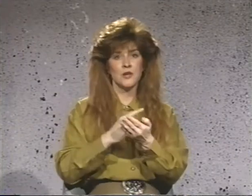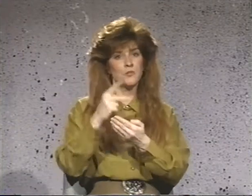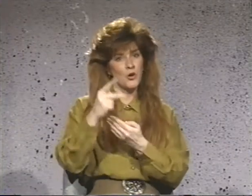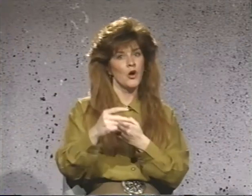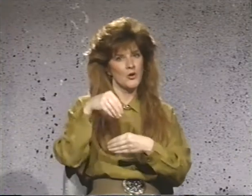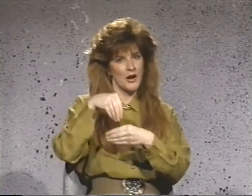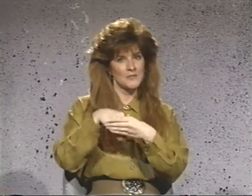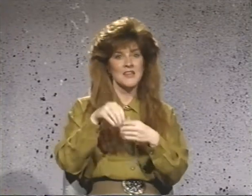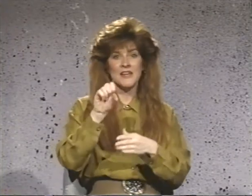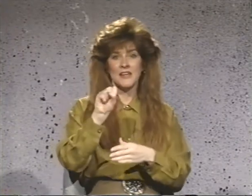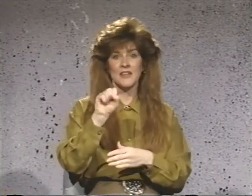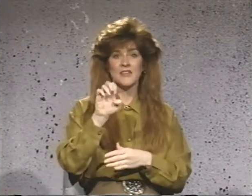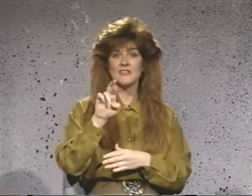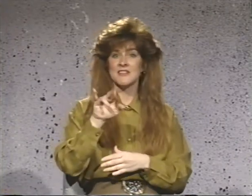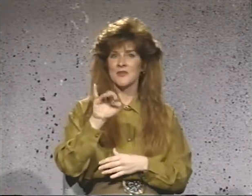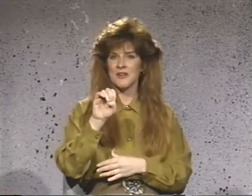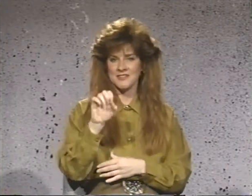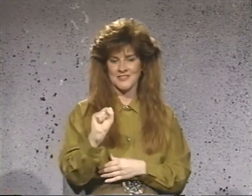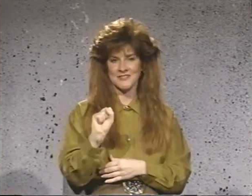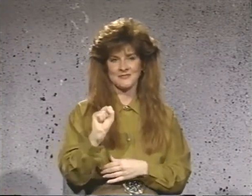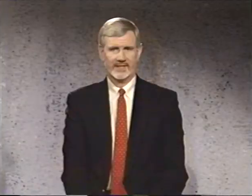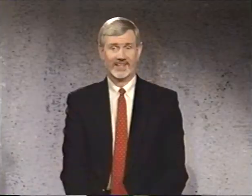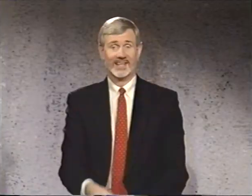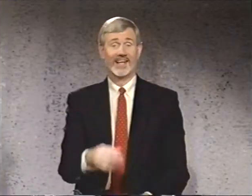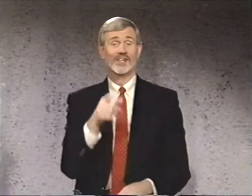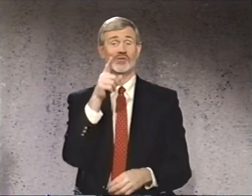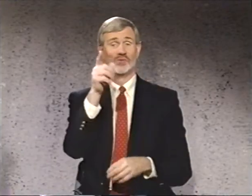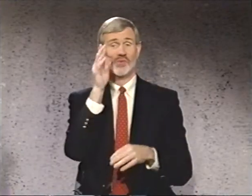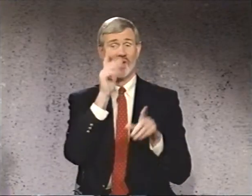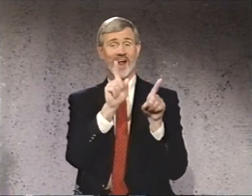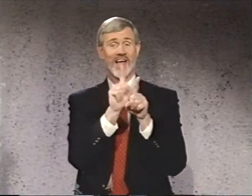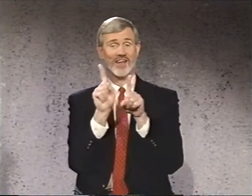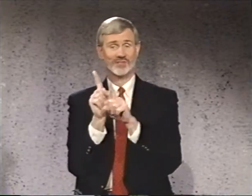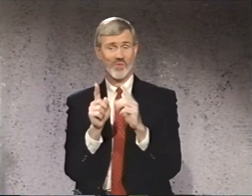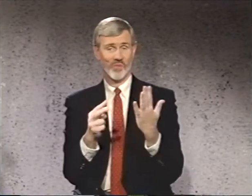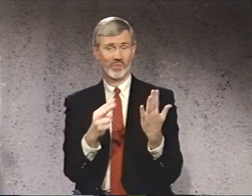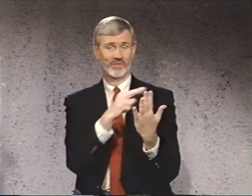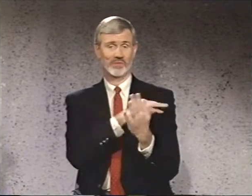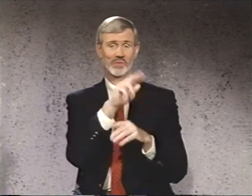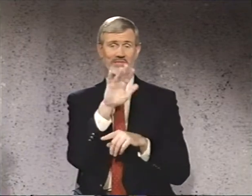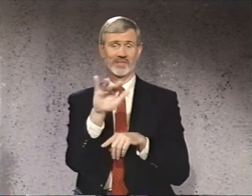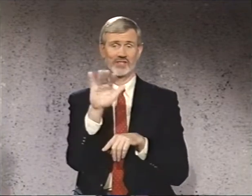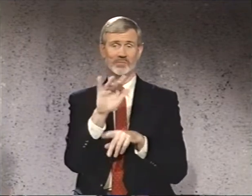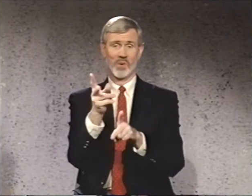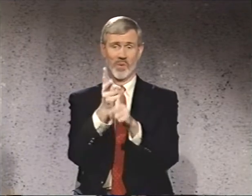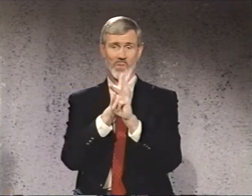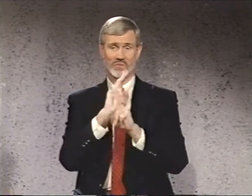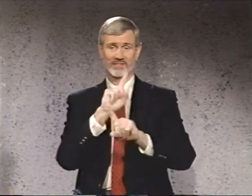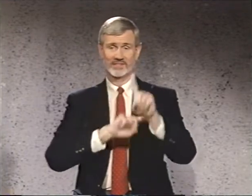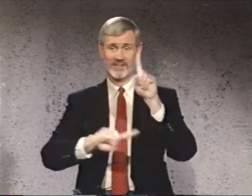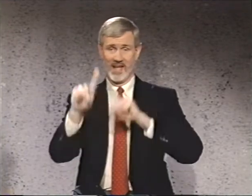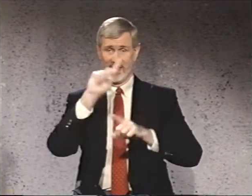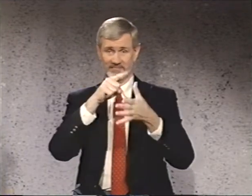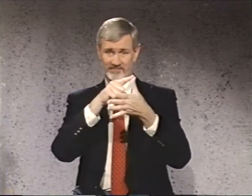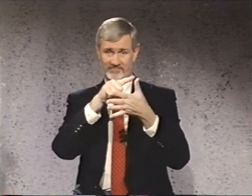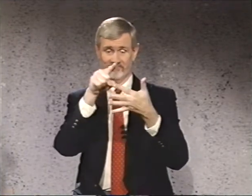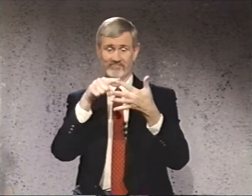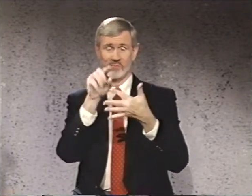programs in the series. You will also review fingerspelled loan signs,